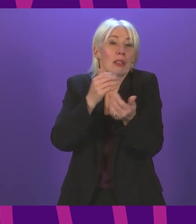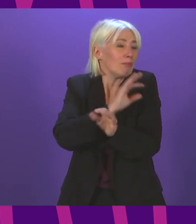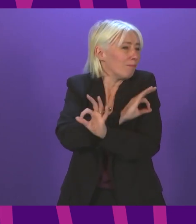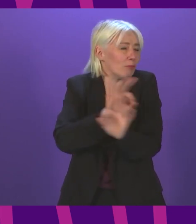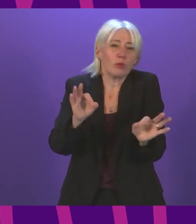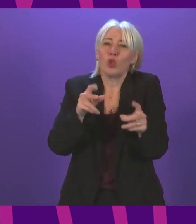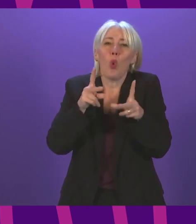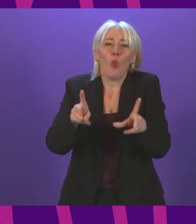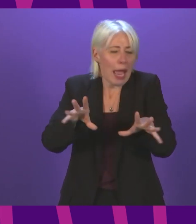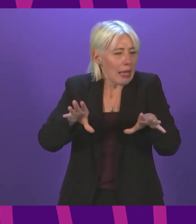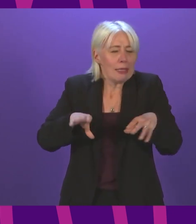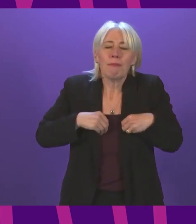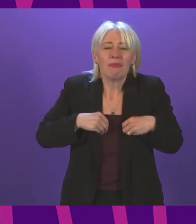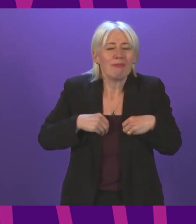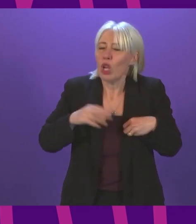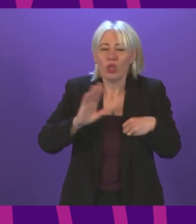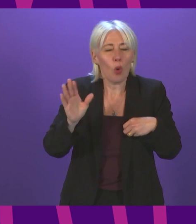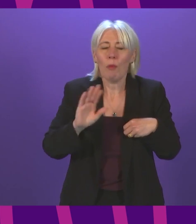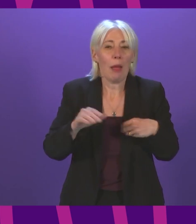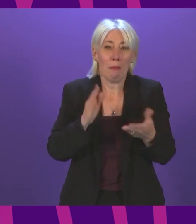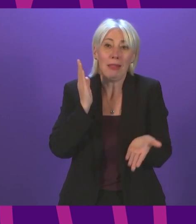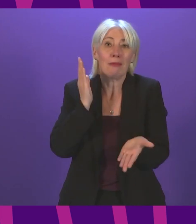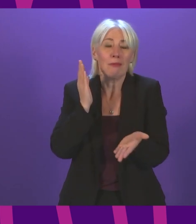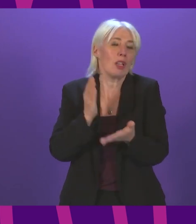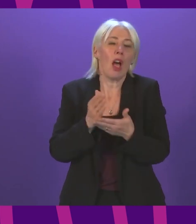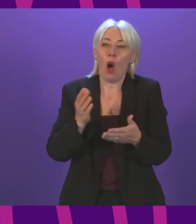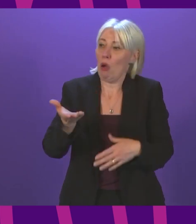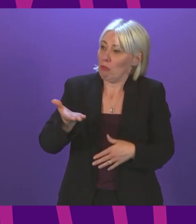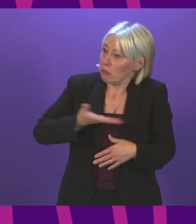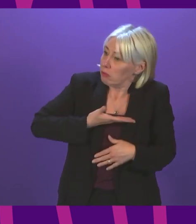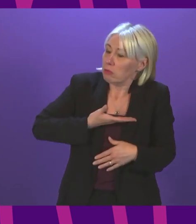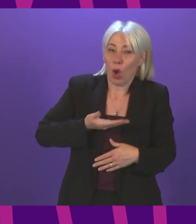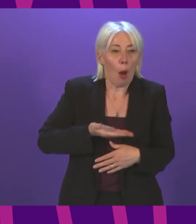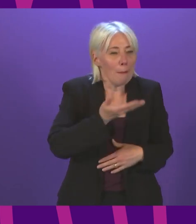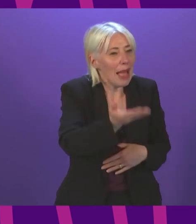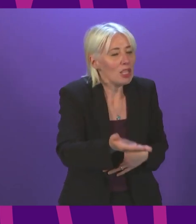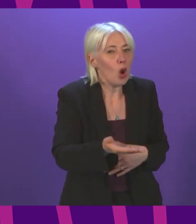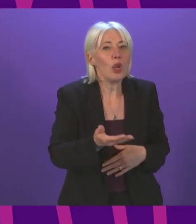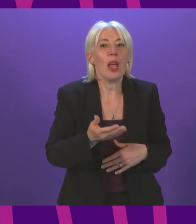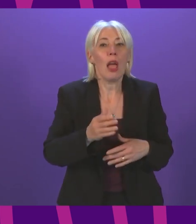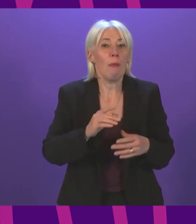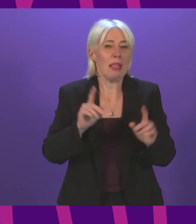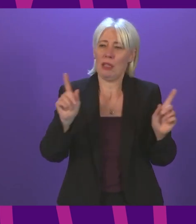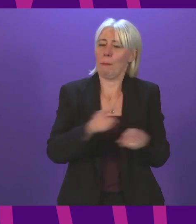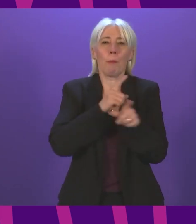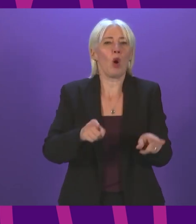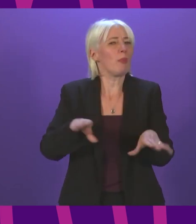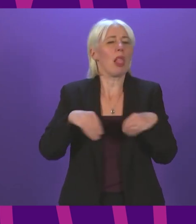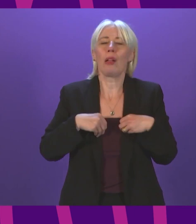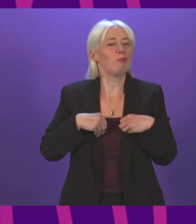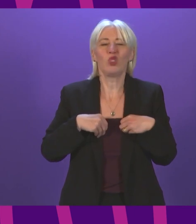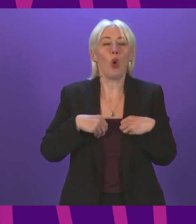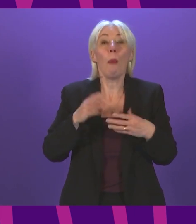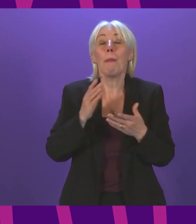of transmission of somebody getting the virus or passing on the virus, but it does reduce that risk and it reduces that risk